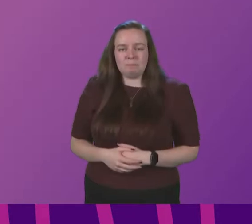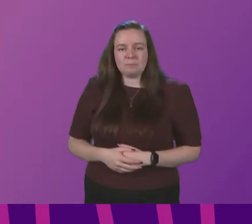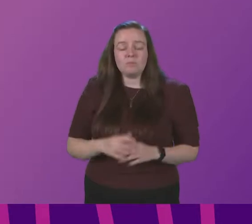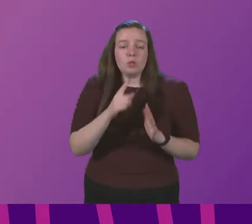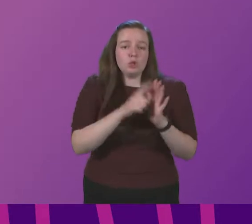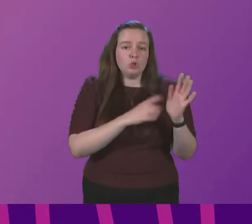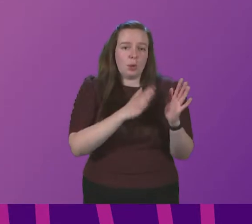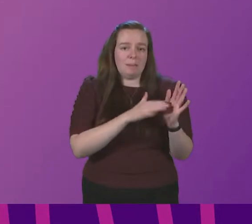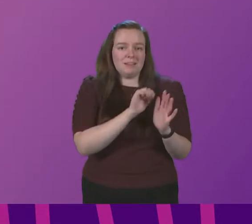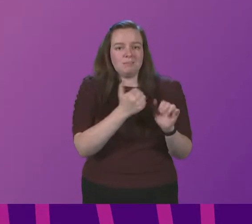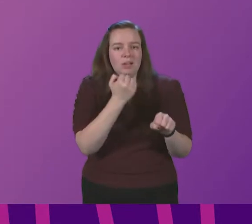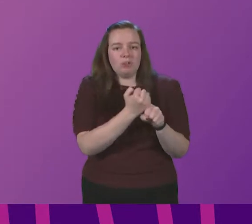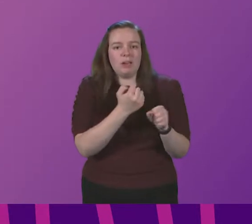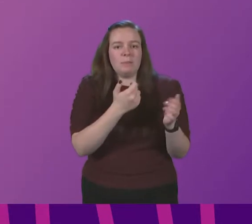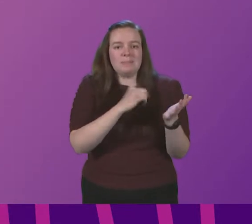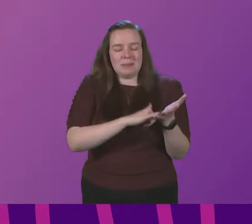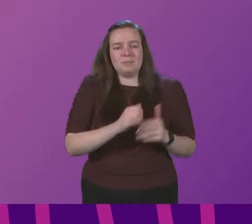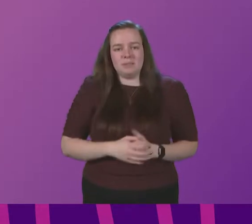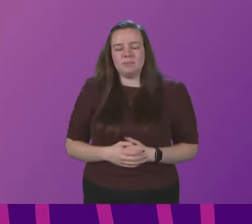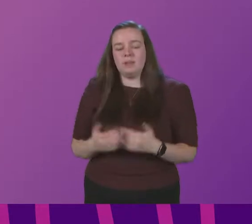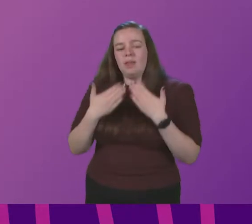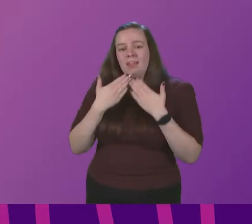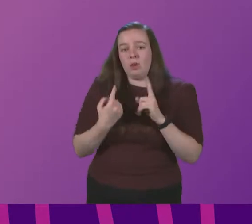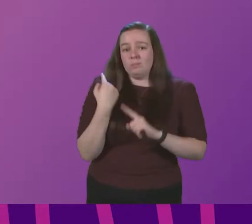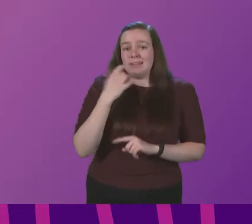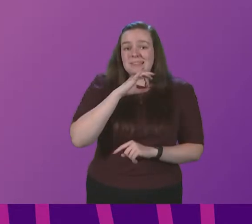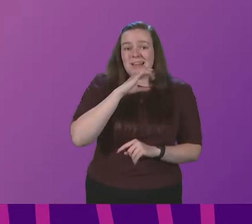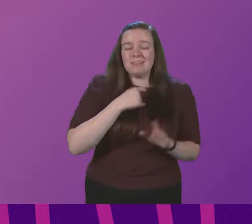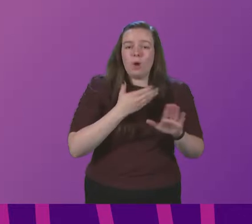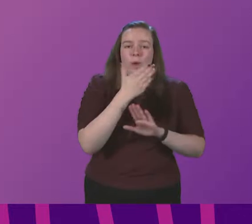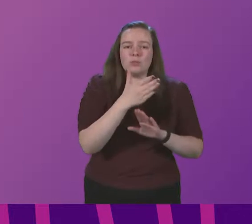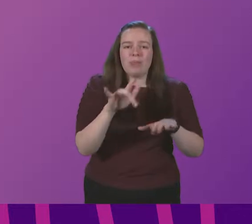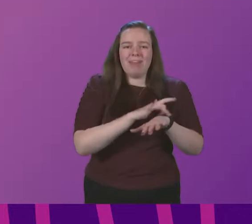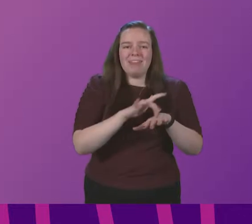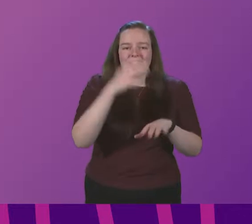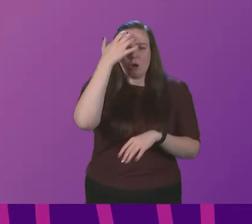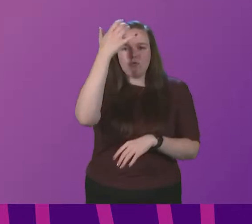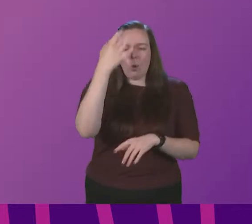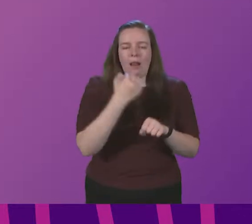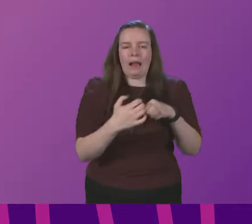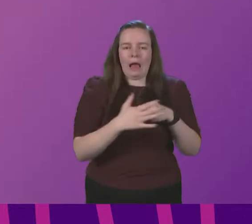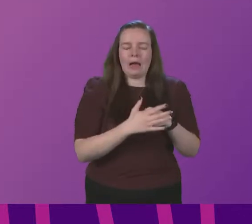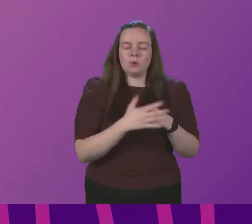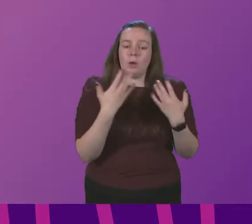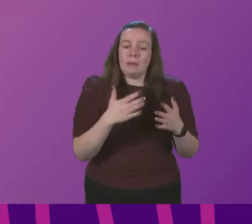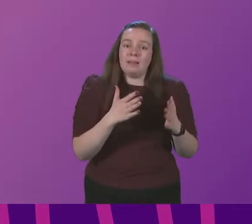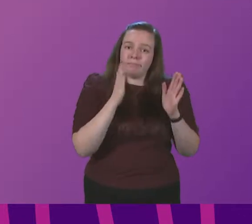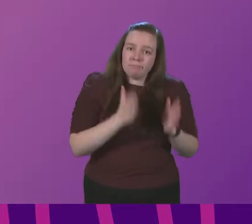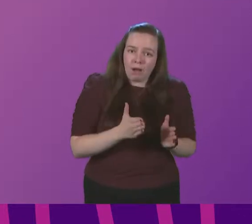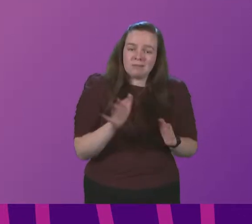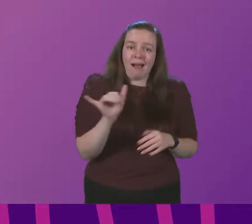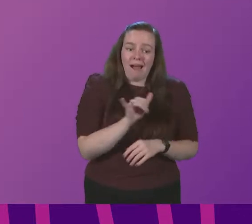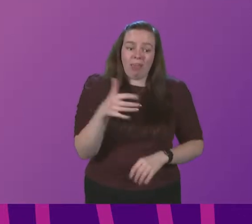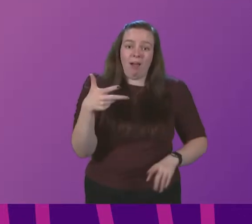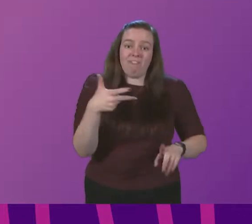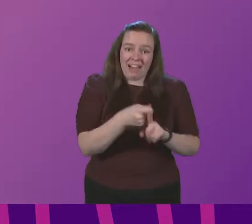Mason to be followed by Graeme Simpson Thank you on Saturday I was at the Theatre Royal in Glasgow and they insisted on people either having had a vaccine